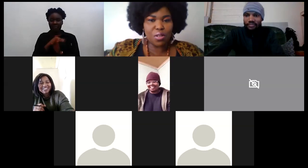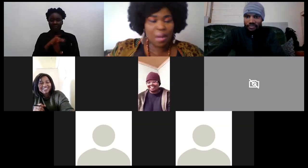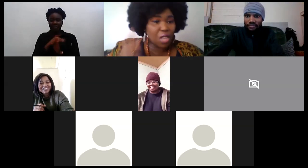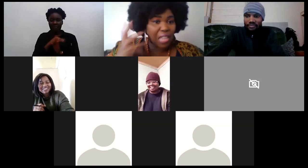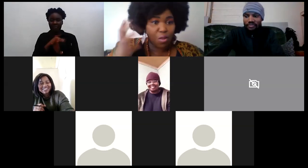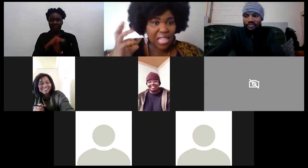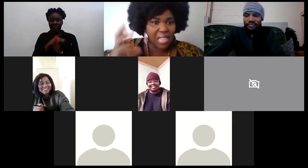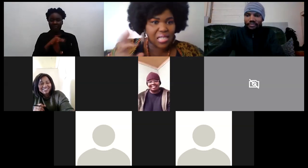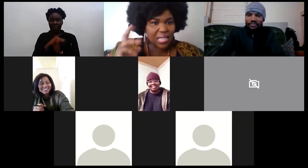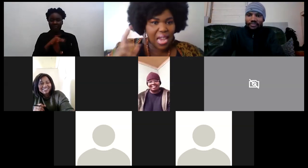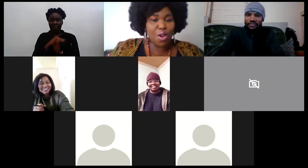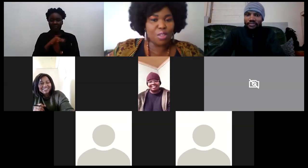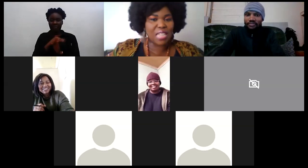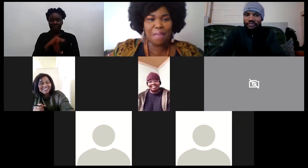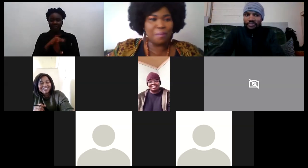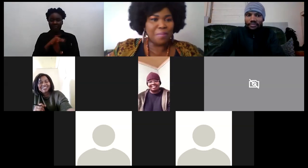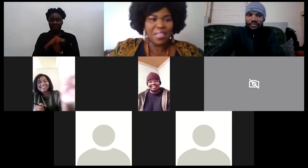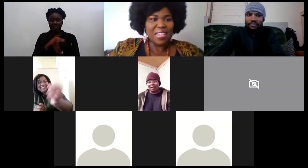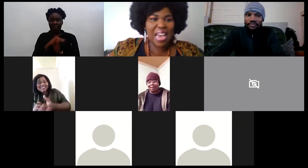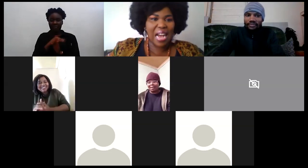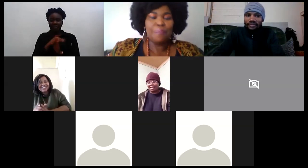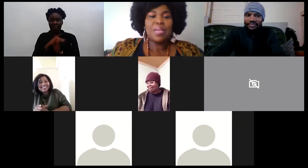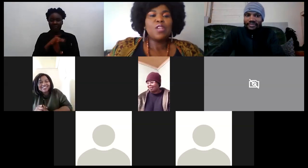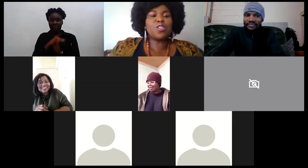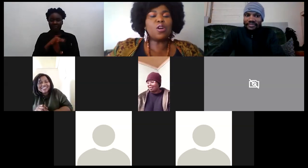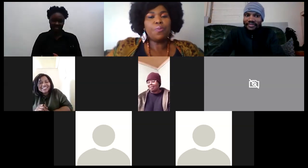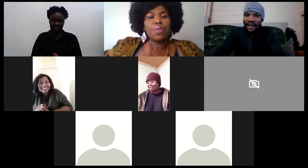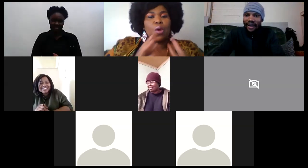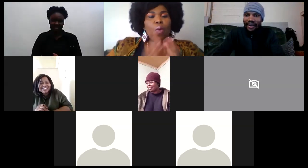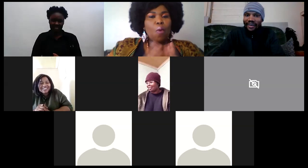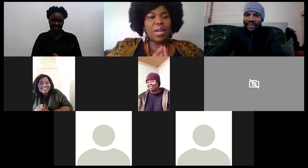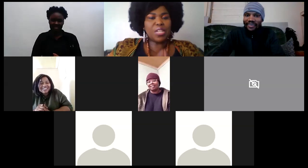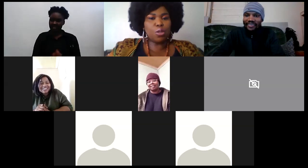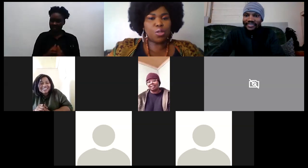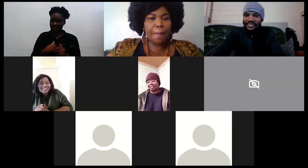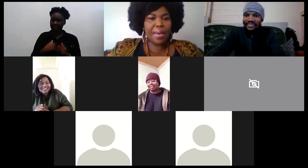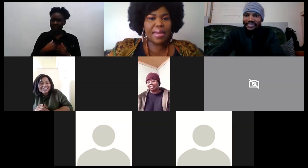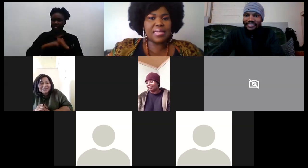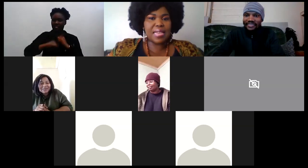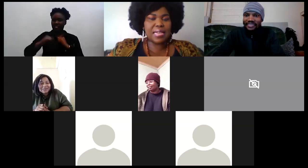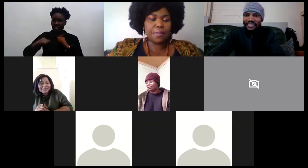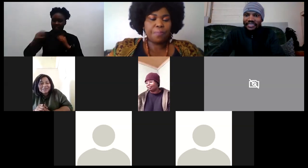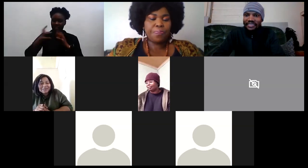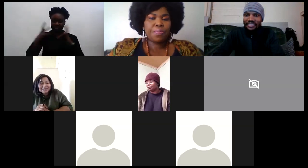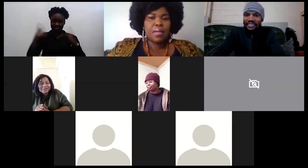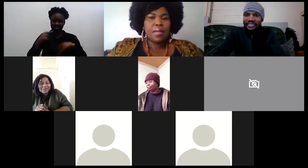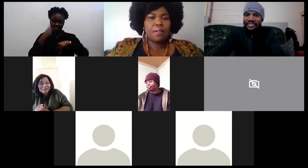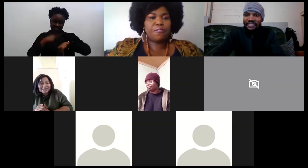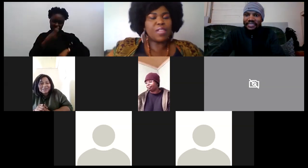to do because i could sense that yeah no time yeah so what what is going to happen is that